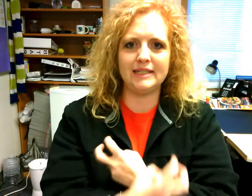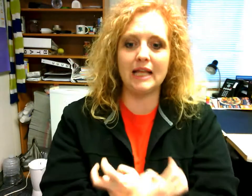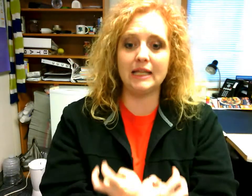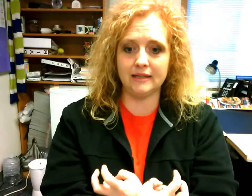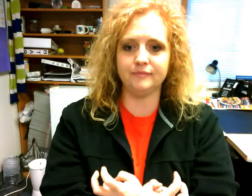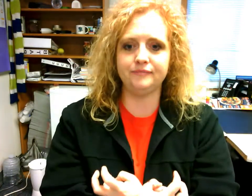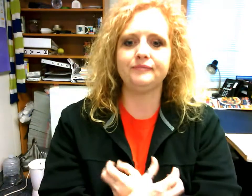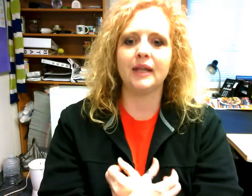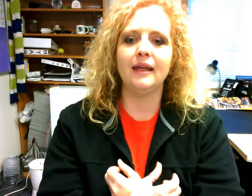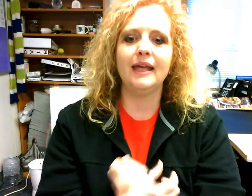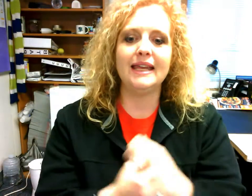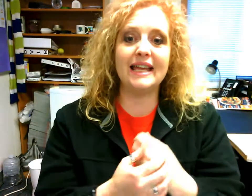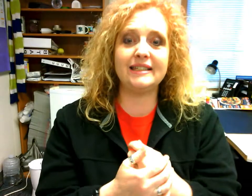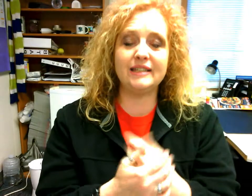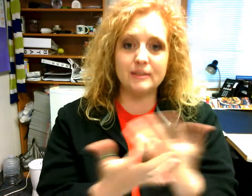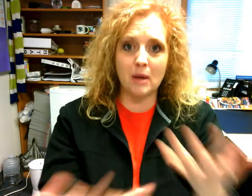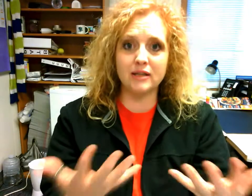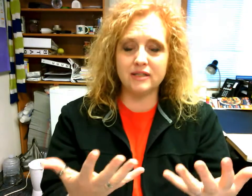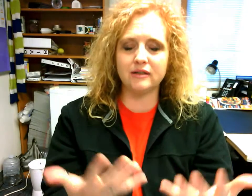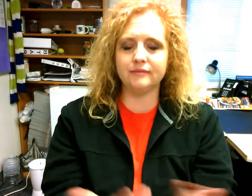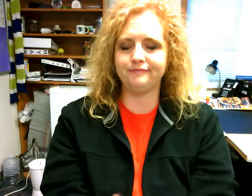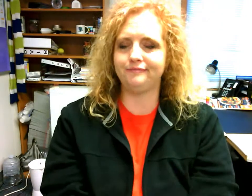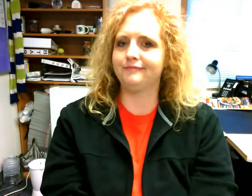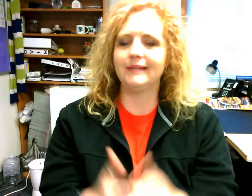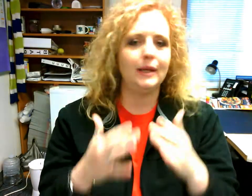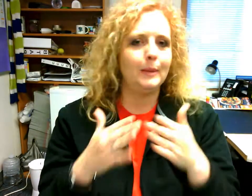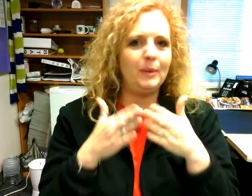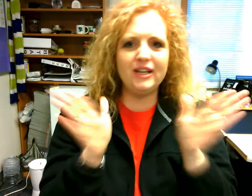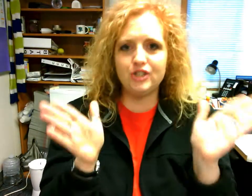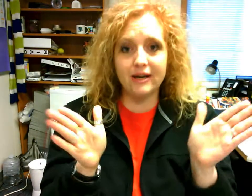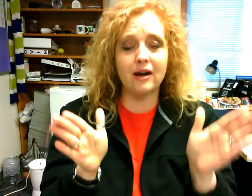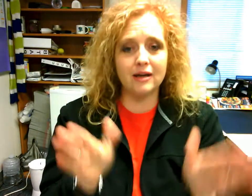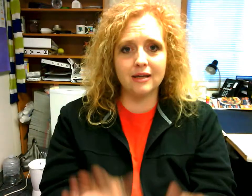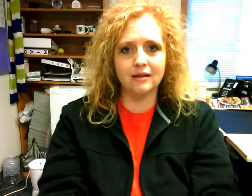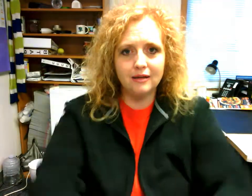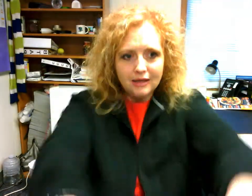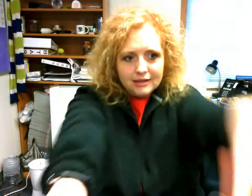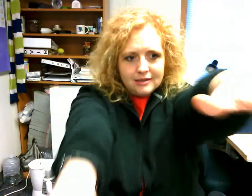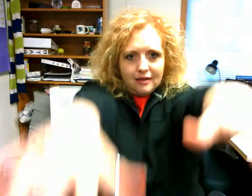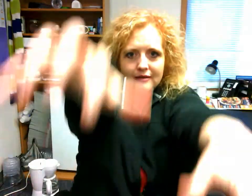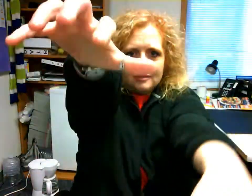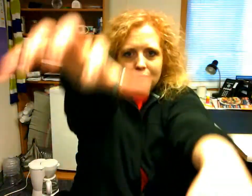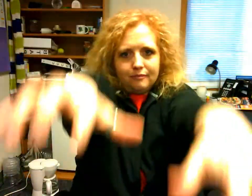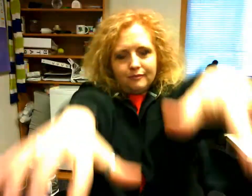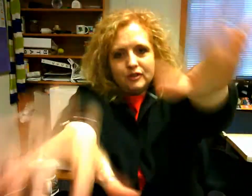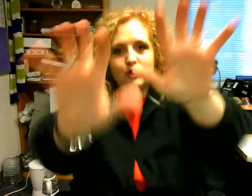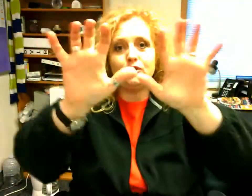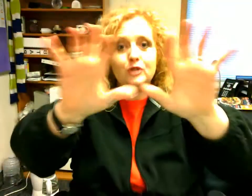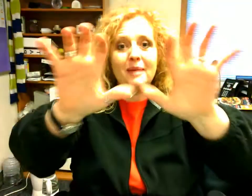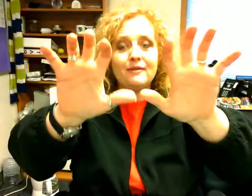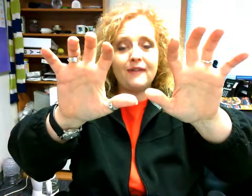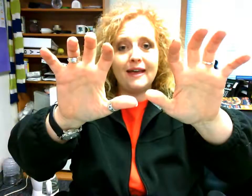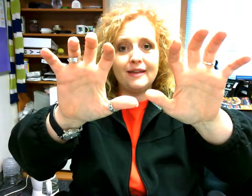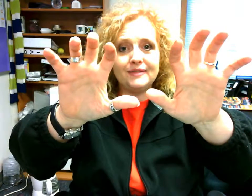skeleton next is monster pretty generic it's this so two bent fives